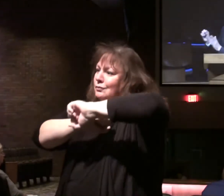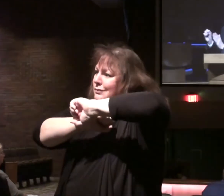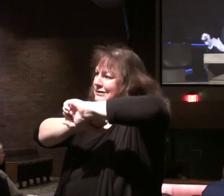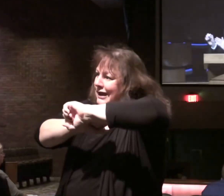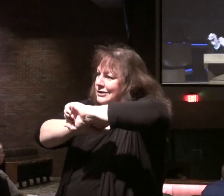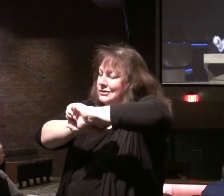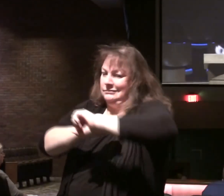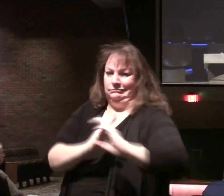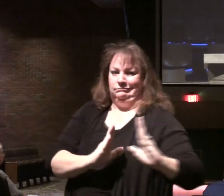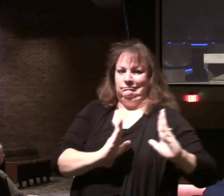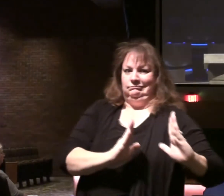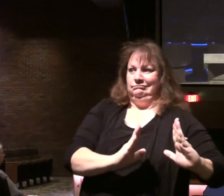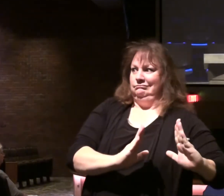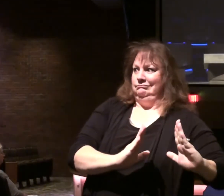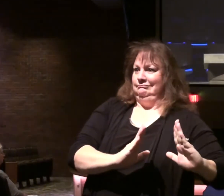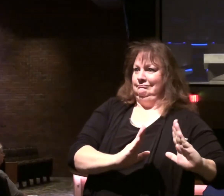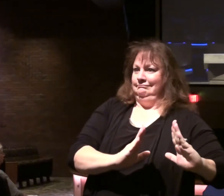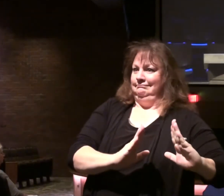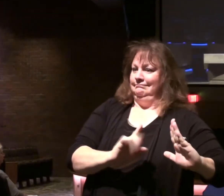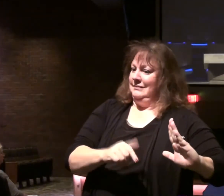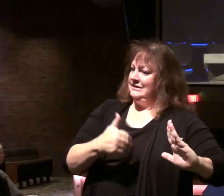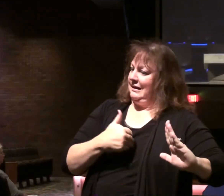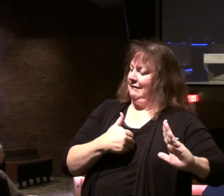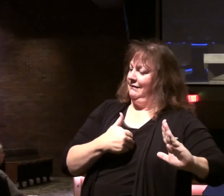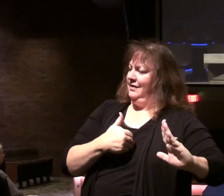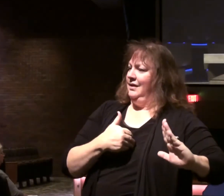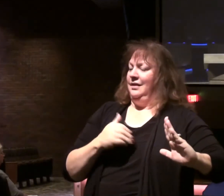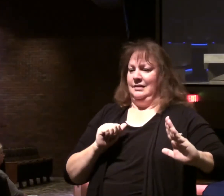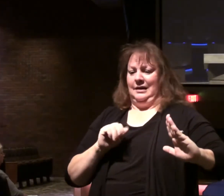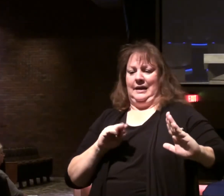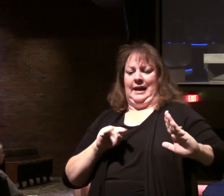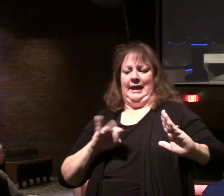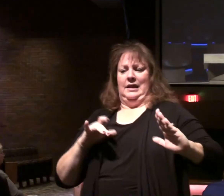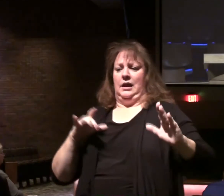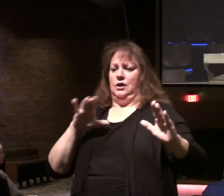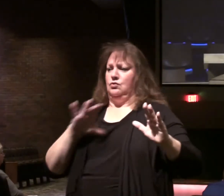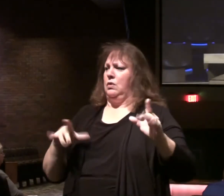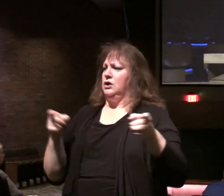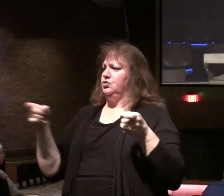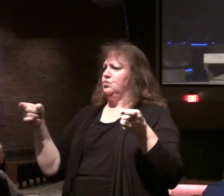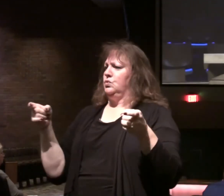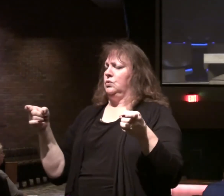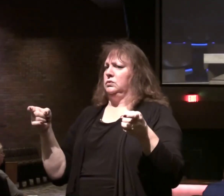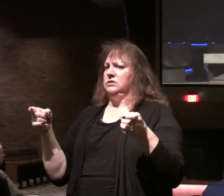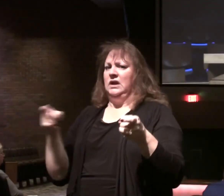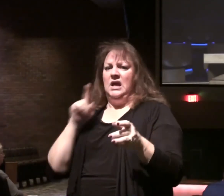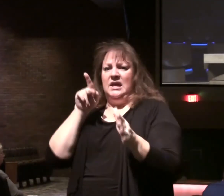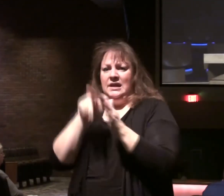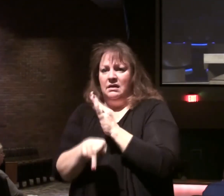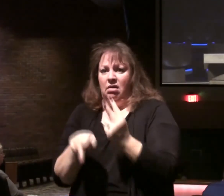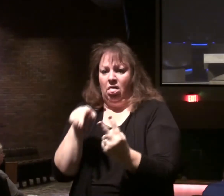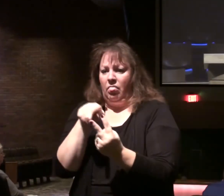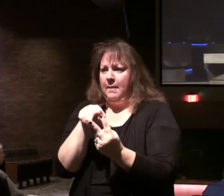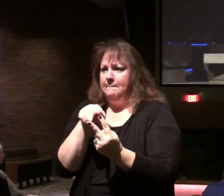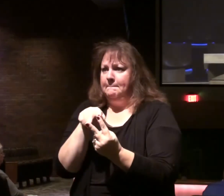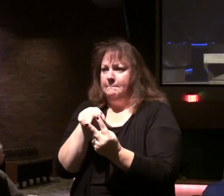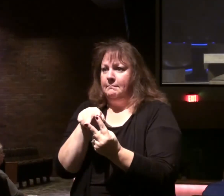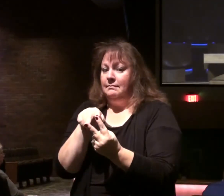During this period of time. To think, well, if the Antichrist is ruling. Wouldn't he kill these men? He can't.